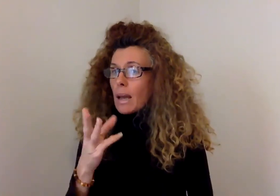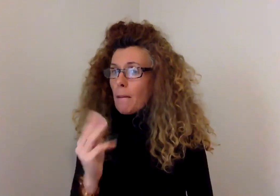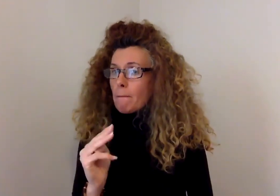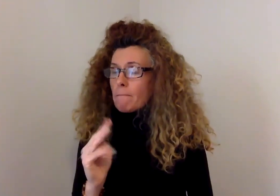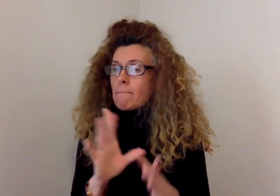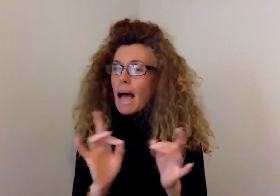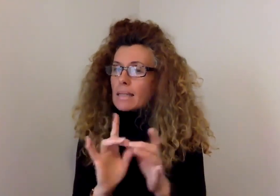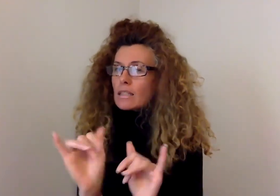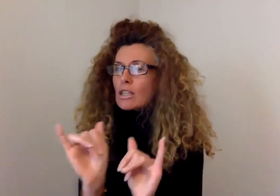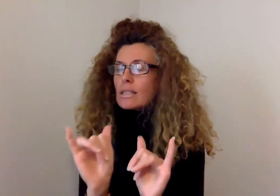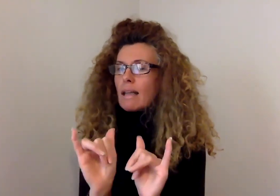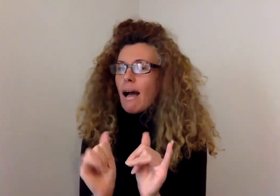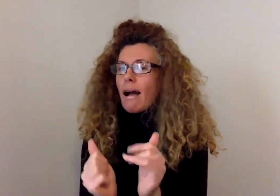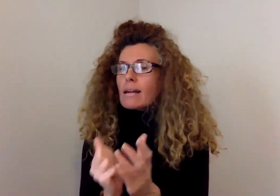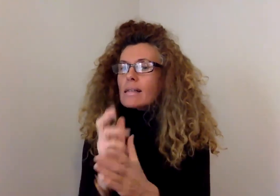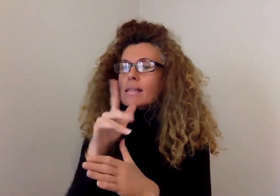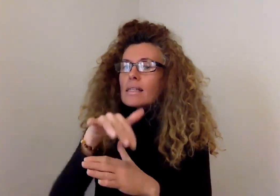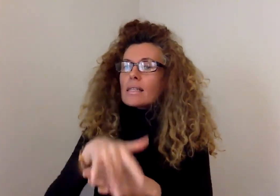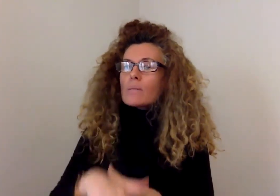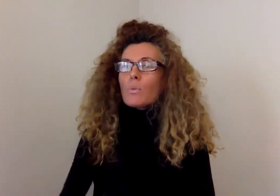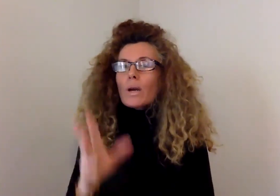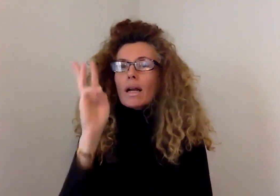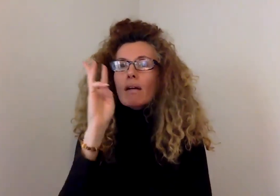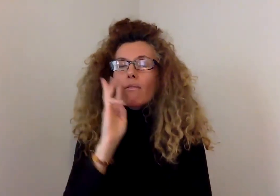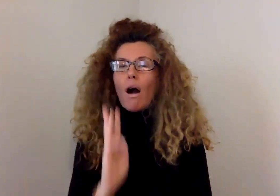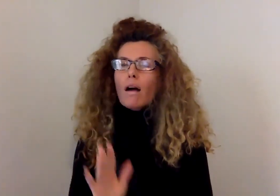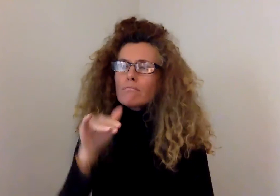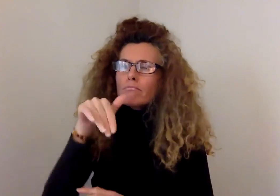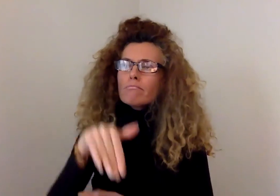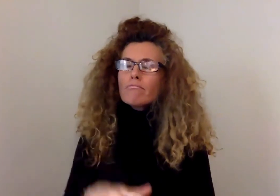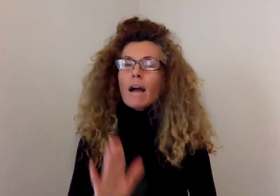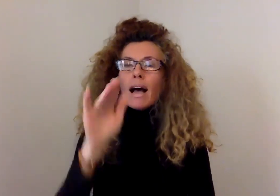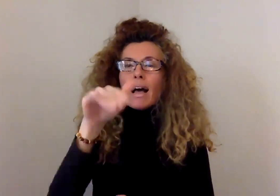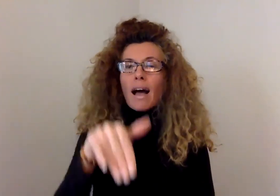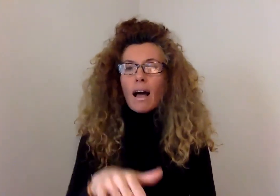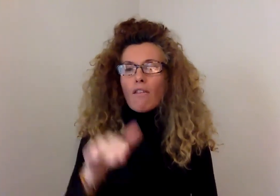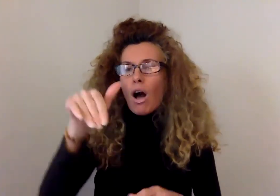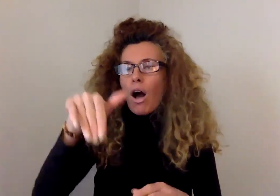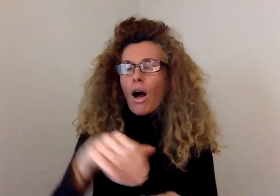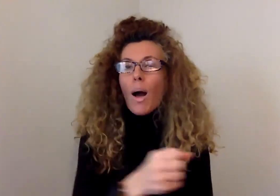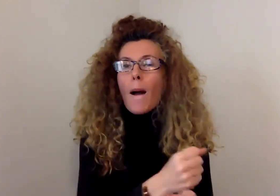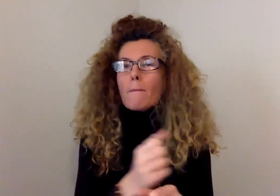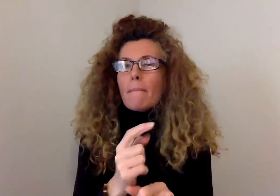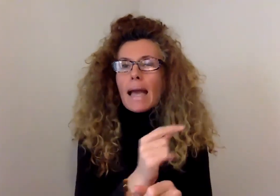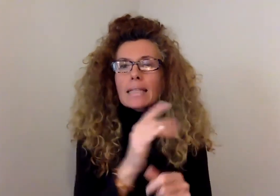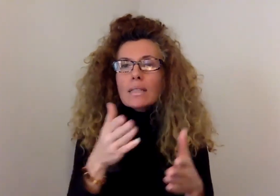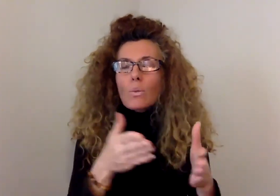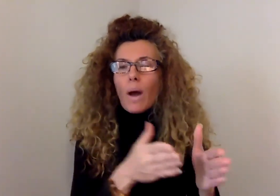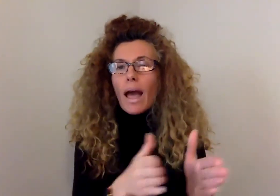is like a spring of water. It rises and falls and makes its way by itself, so that no one can